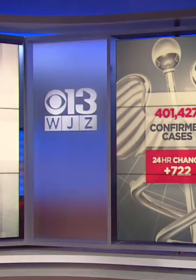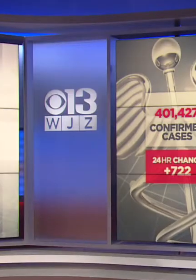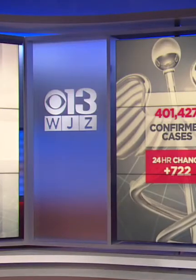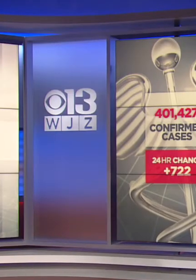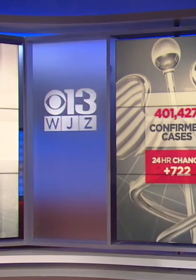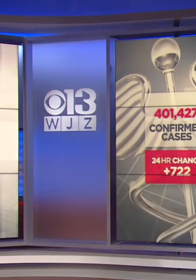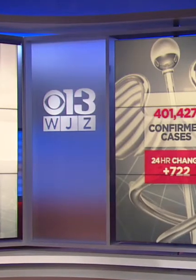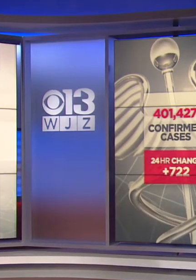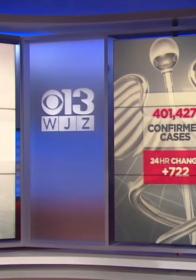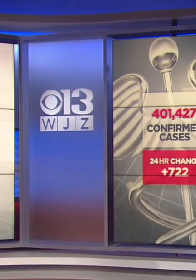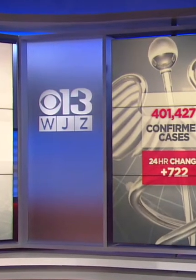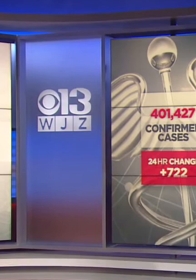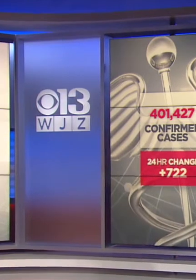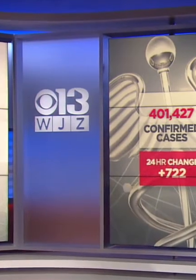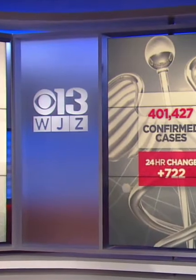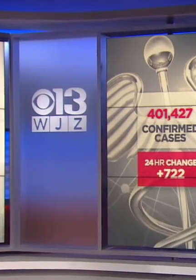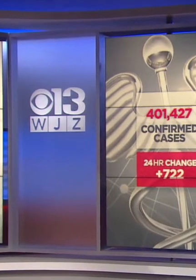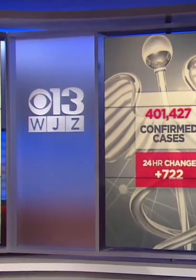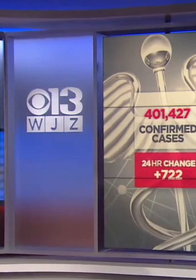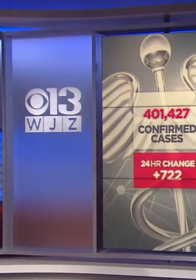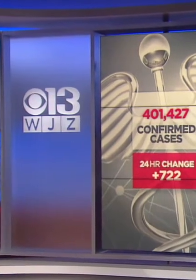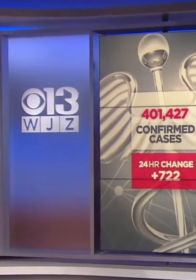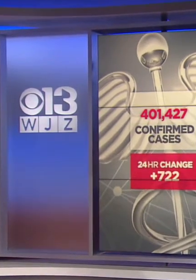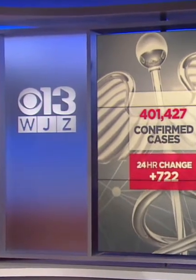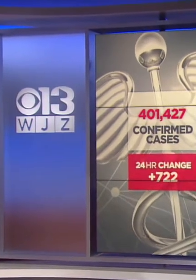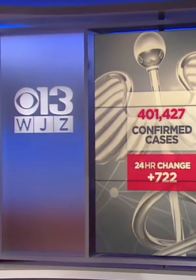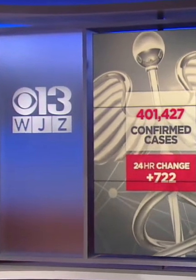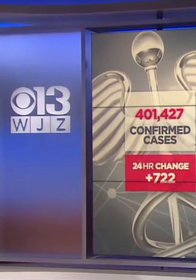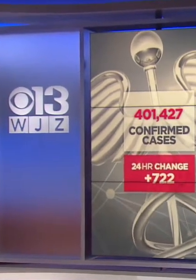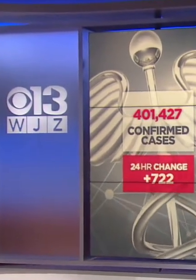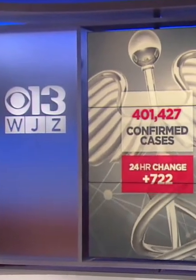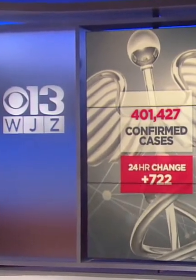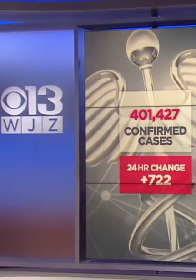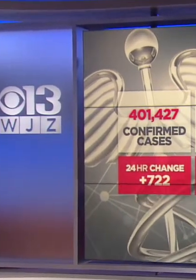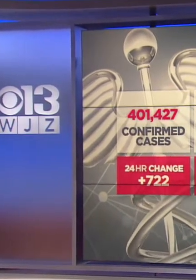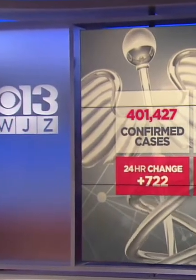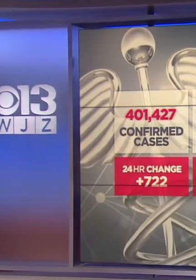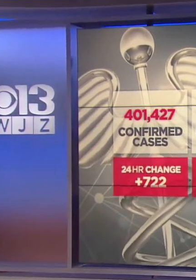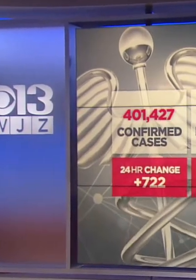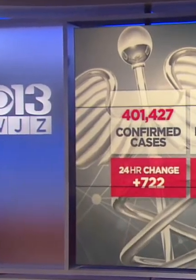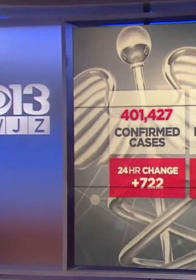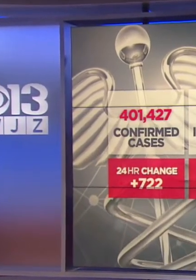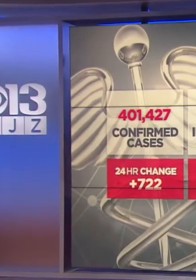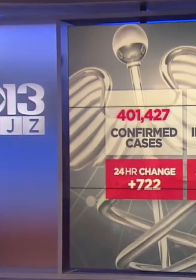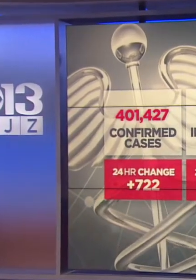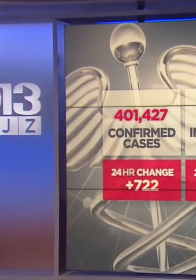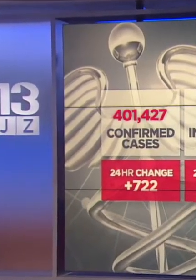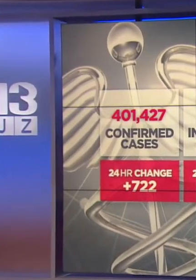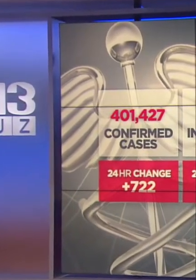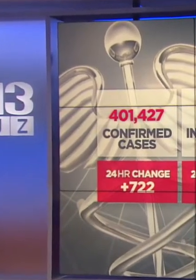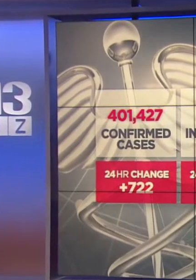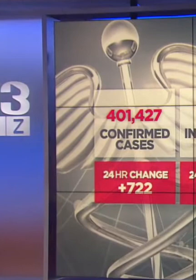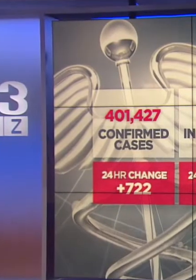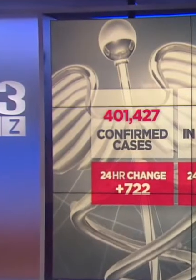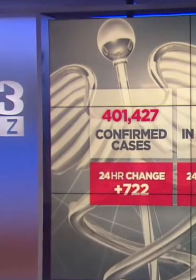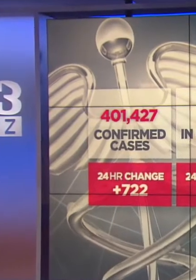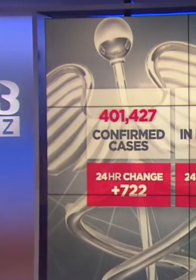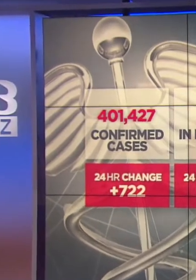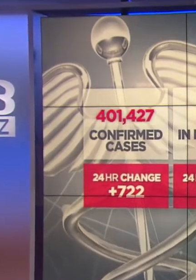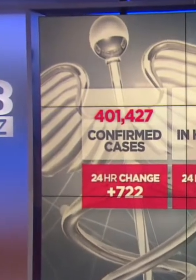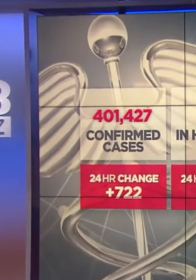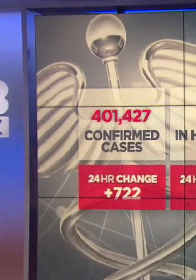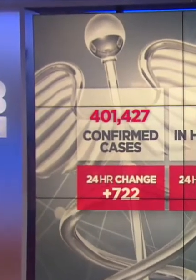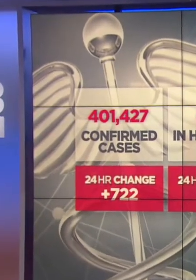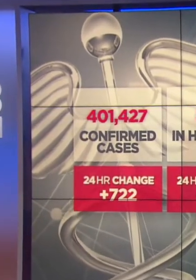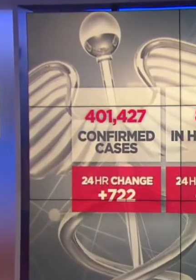latest numbers. The number of hospitalizations in our state on the rise again. And so is the percentage of people testing positive. Today, the governor